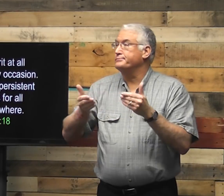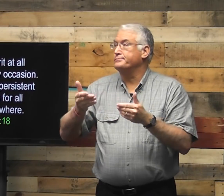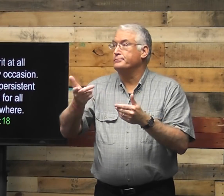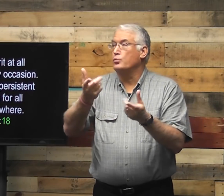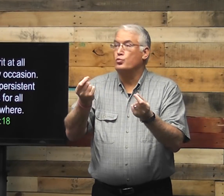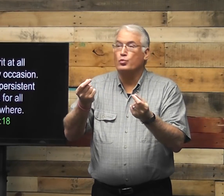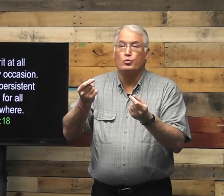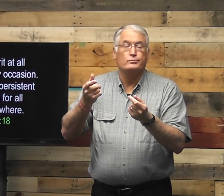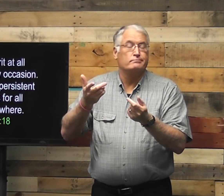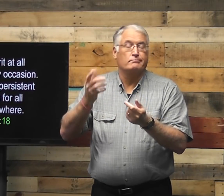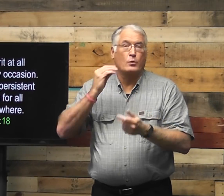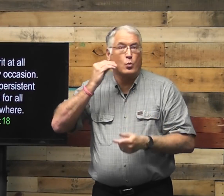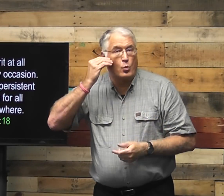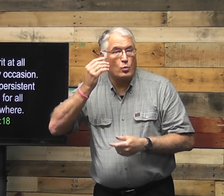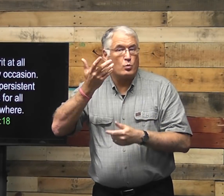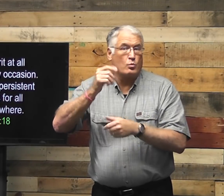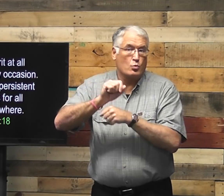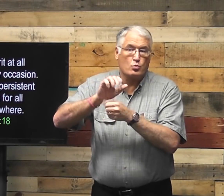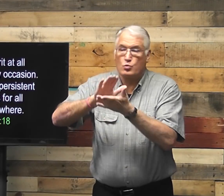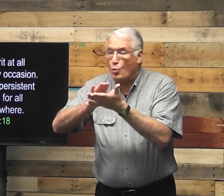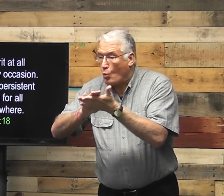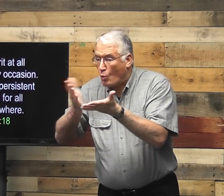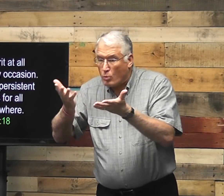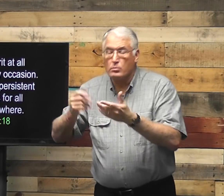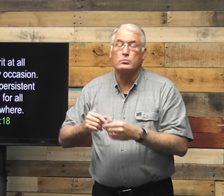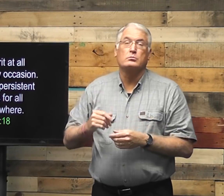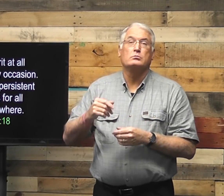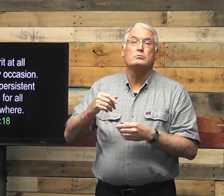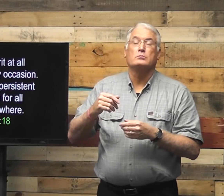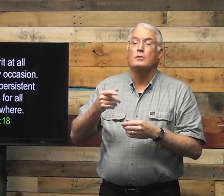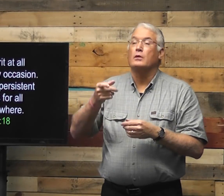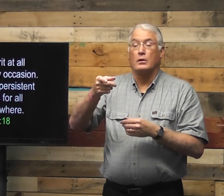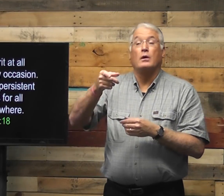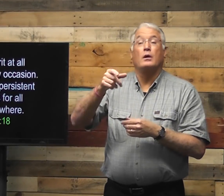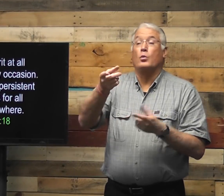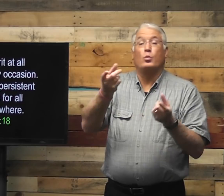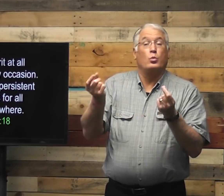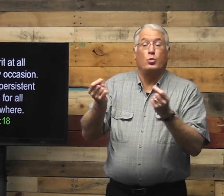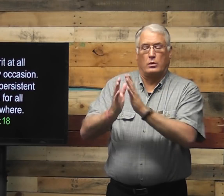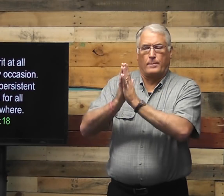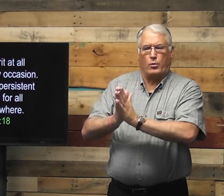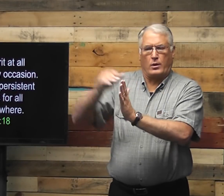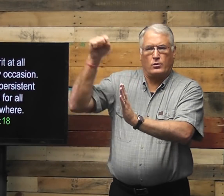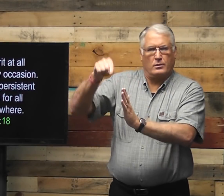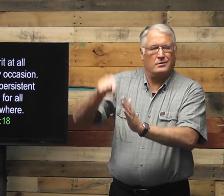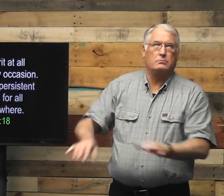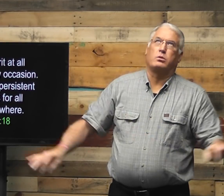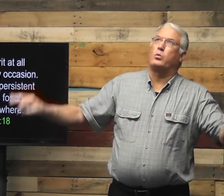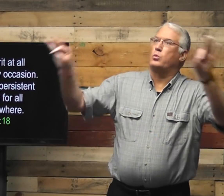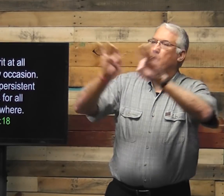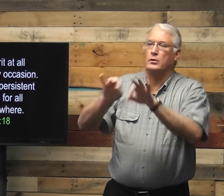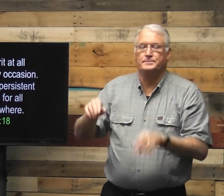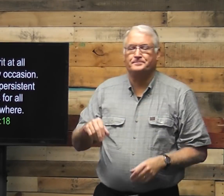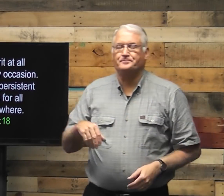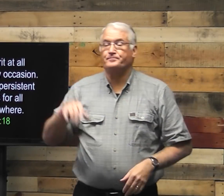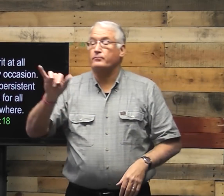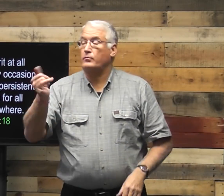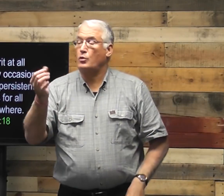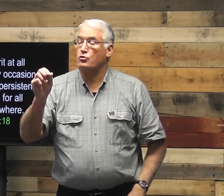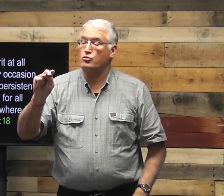do as a job, whether it's at home or at school or in your place of work, prayer is important.